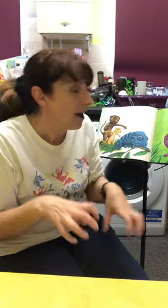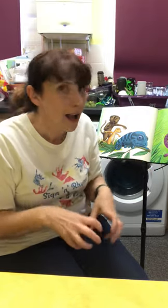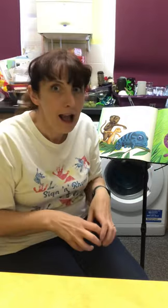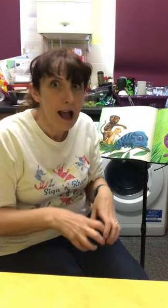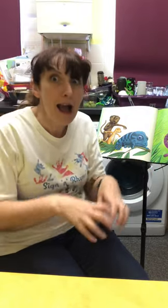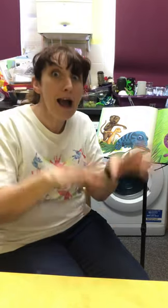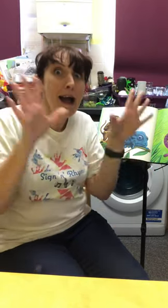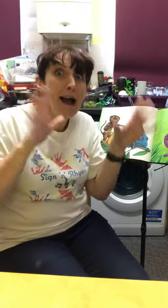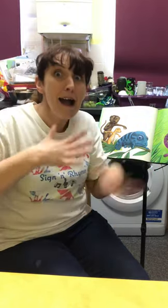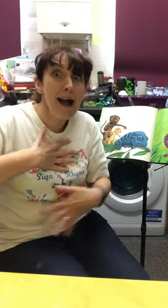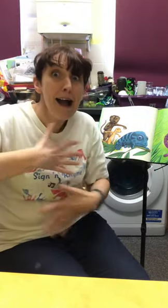Ah!